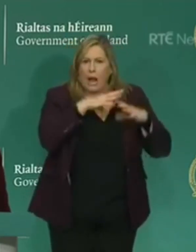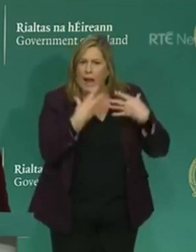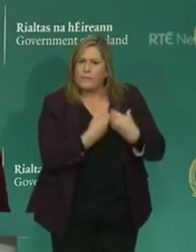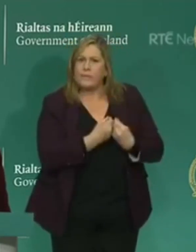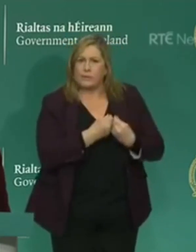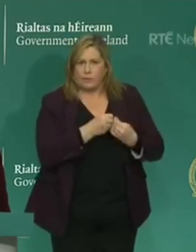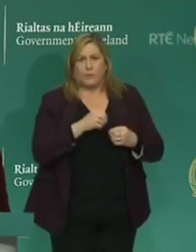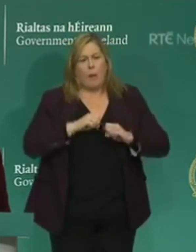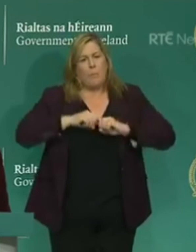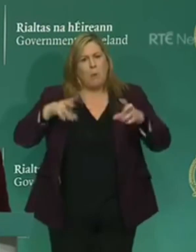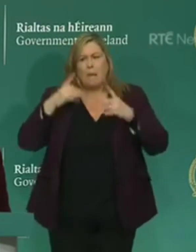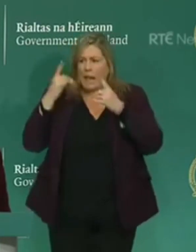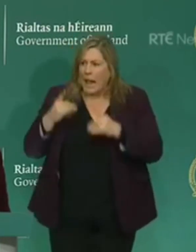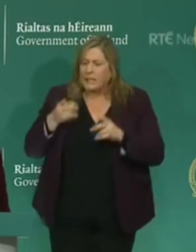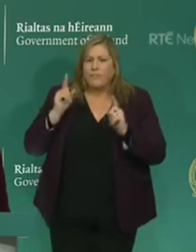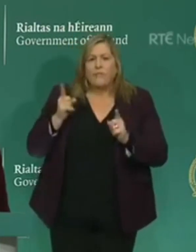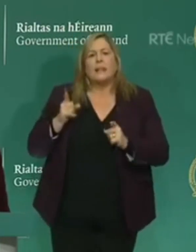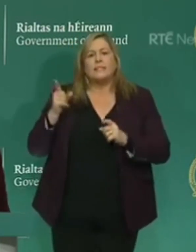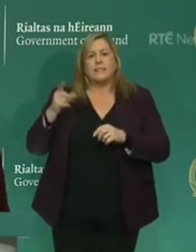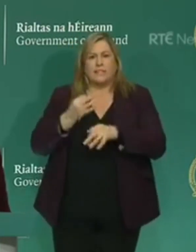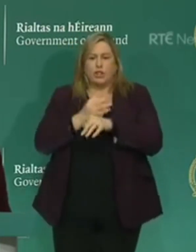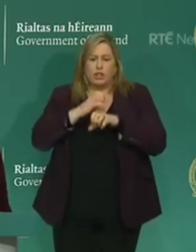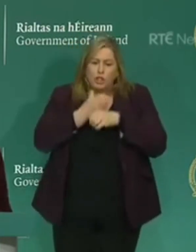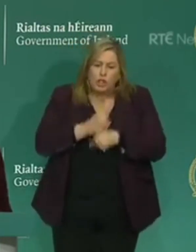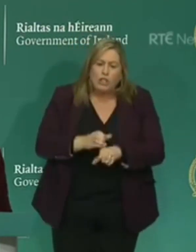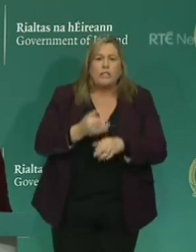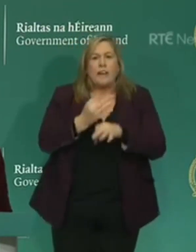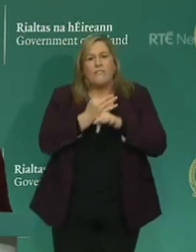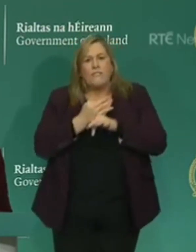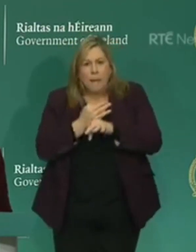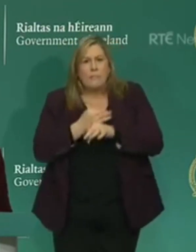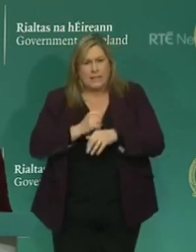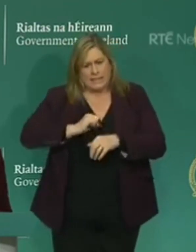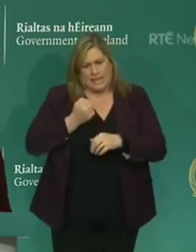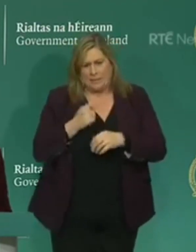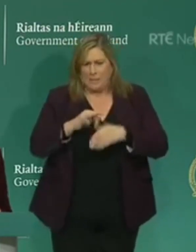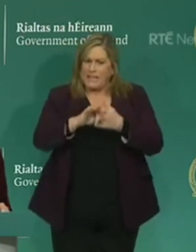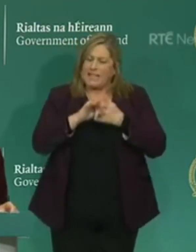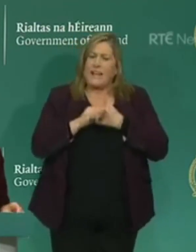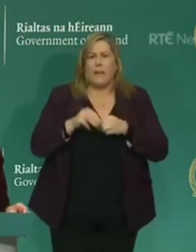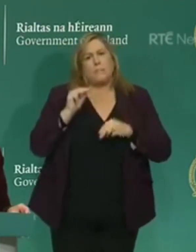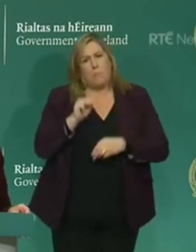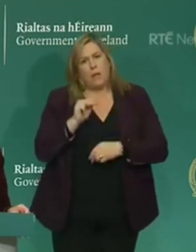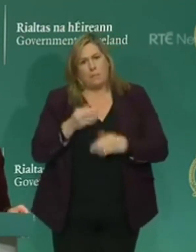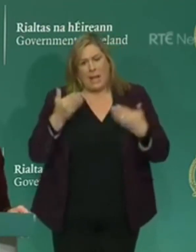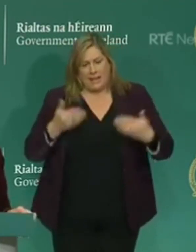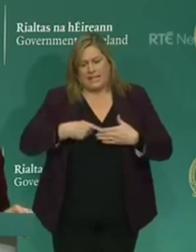to keep children, families and frontline staff as safe as possible during this time.